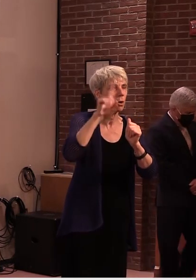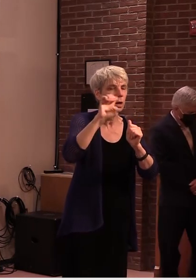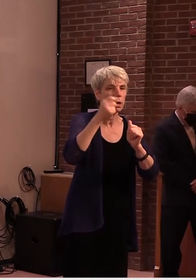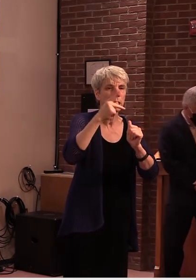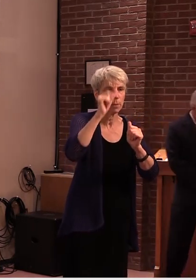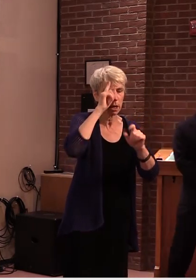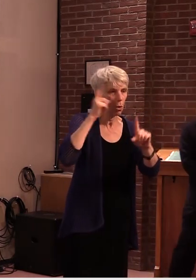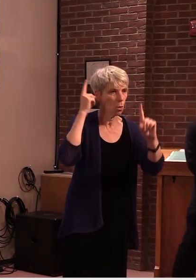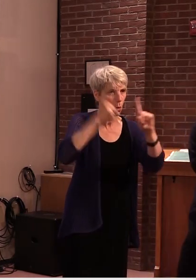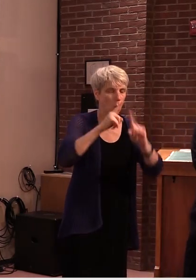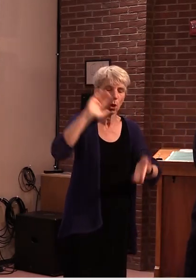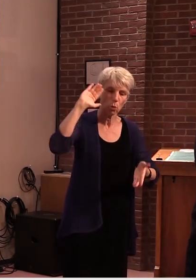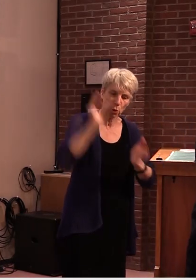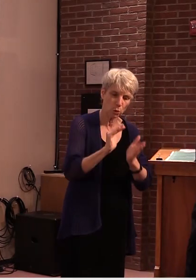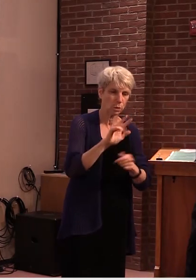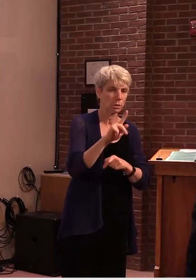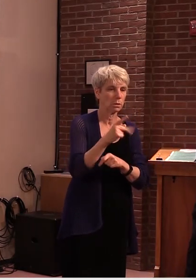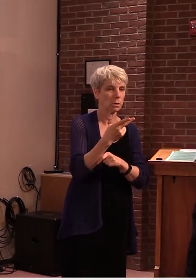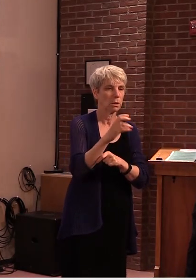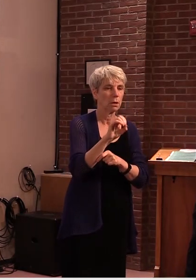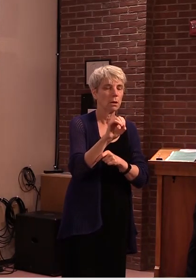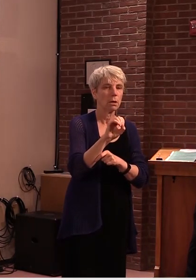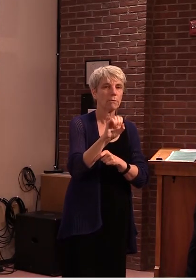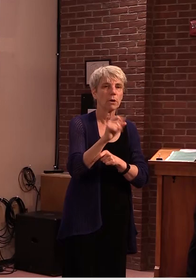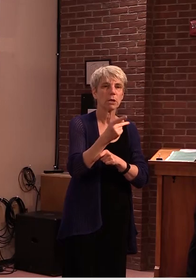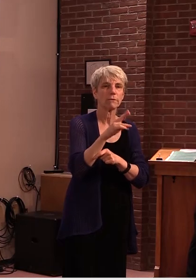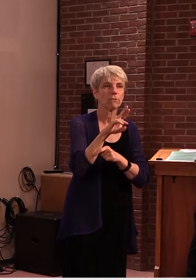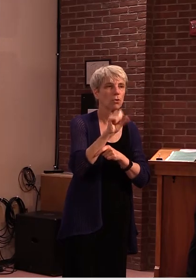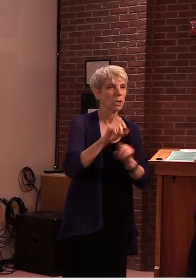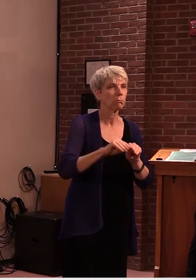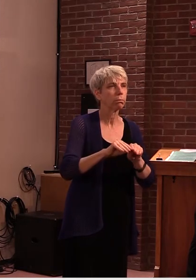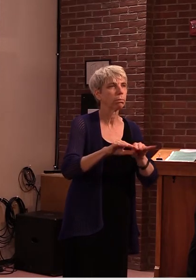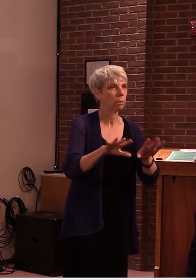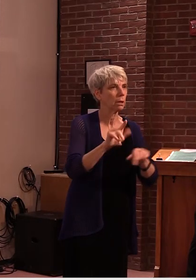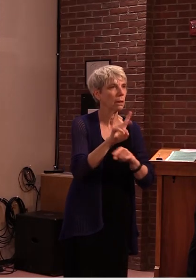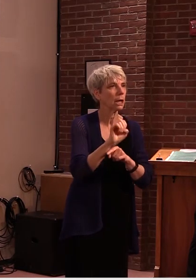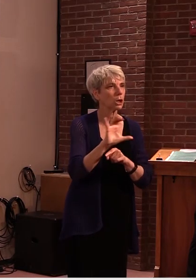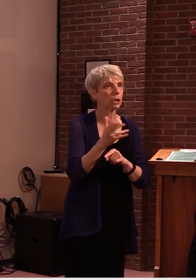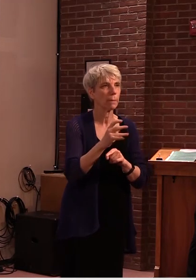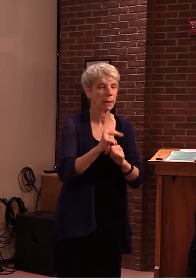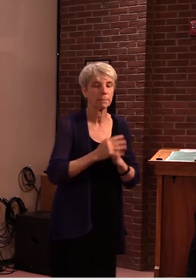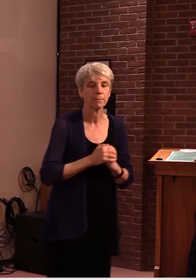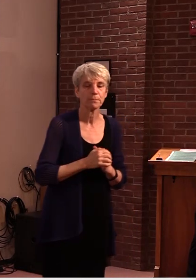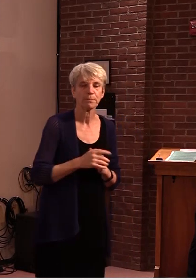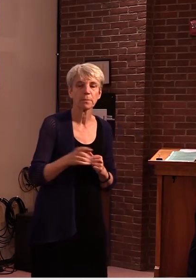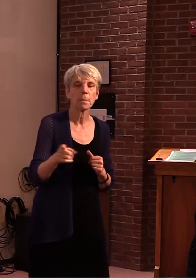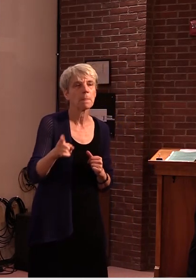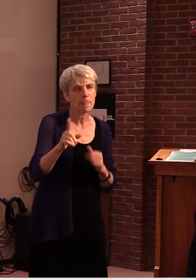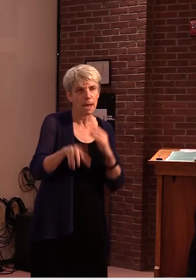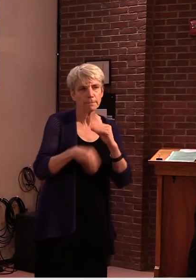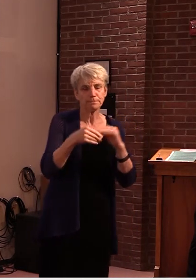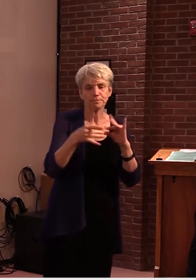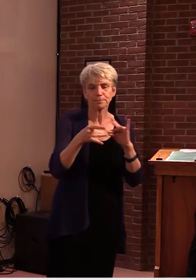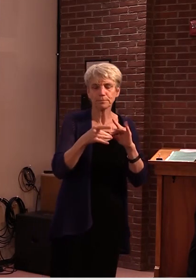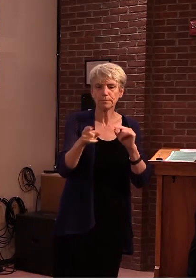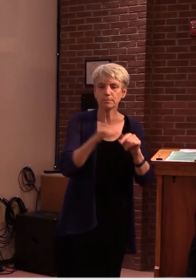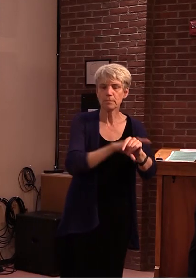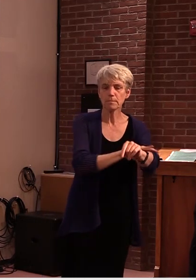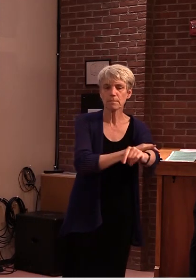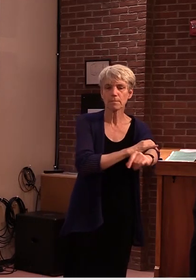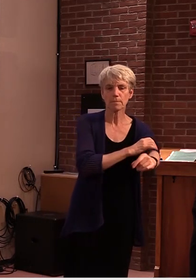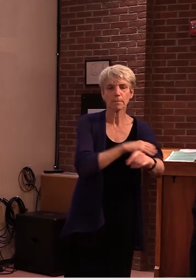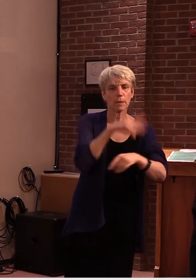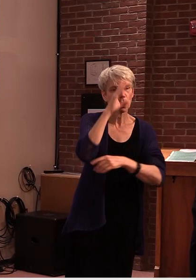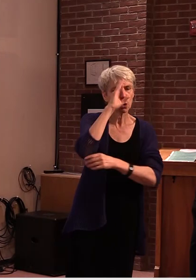to reduce possible sure and and i'm sure you know that uh there are the two worst uh worst